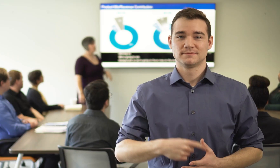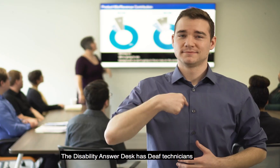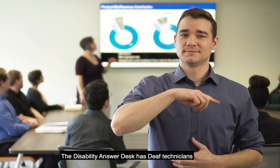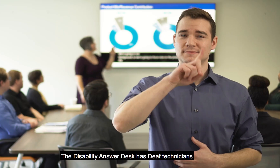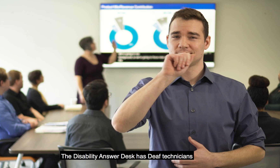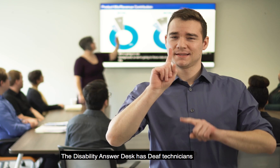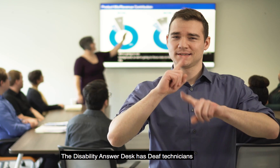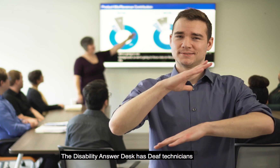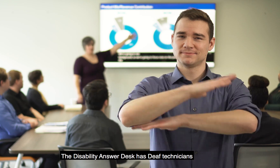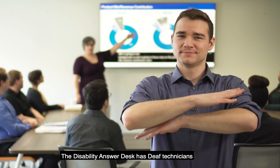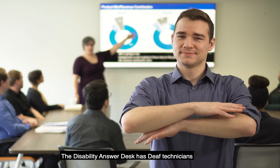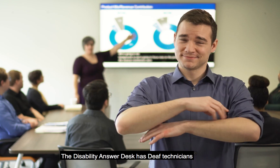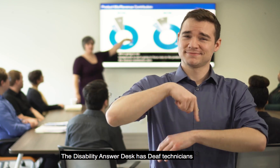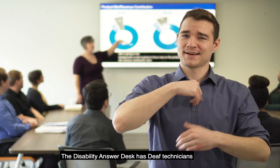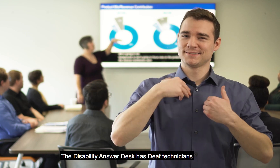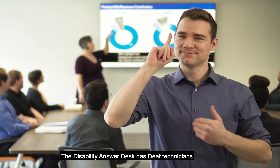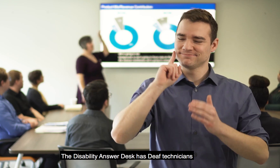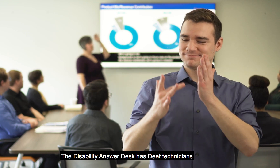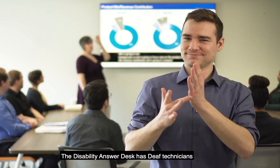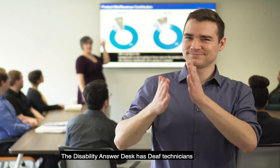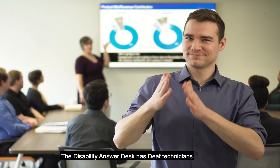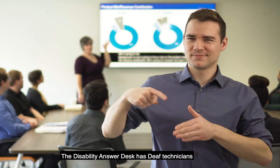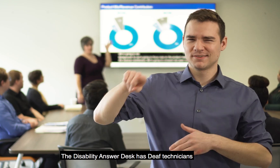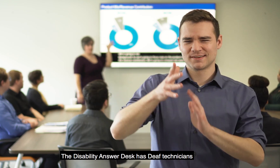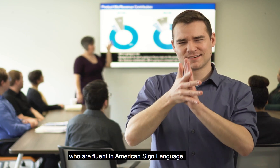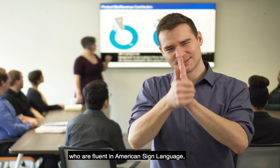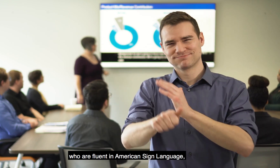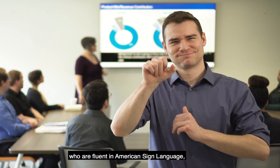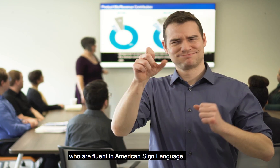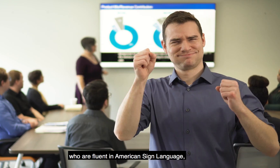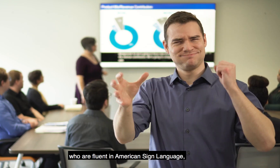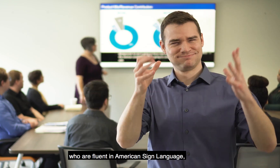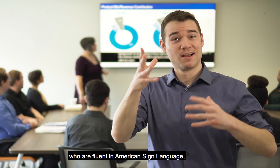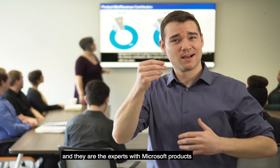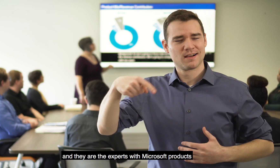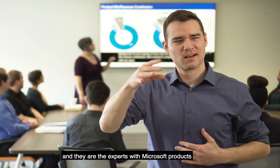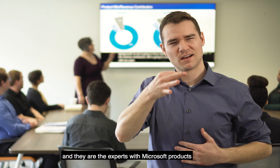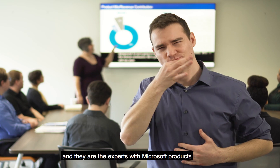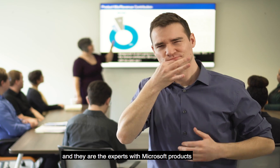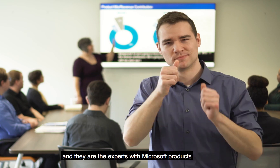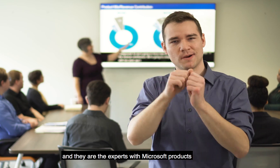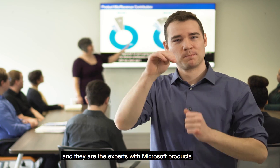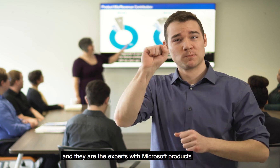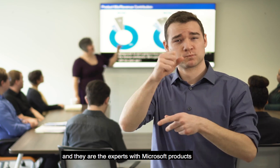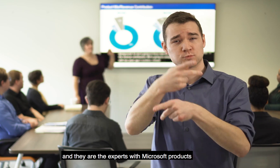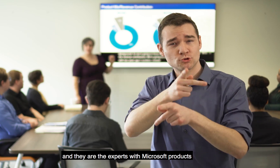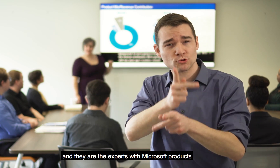The Disability Answer Desk has deaf technicians who are fluent in American Sign Language, and they are the experts with